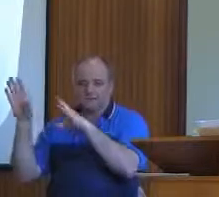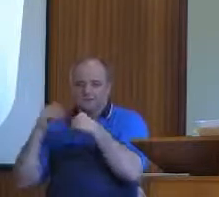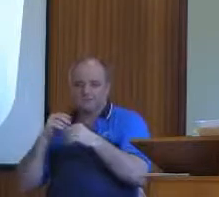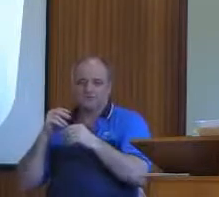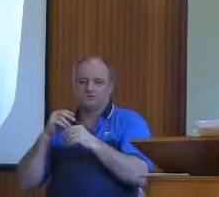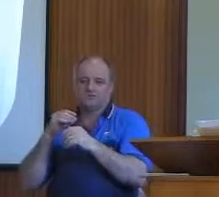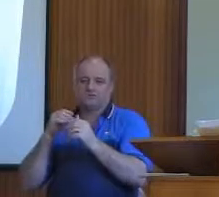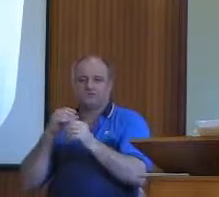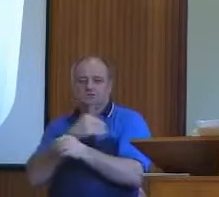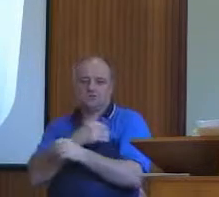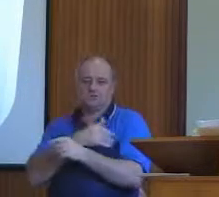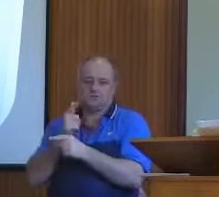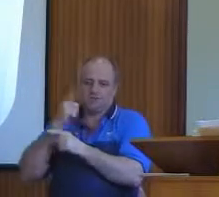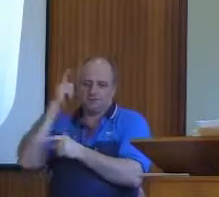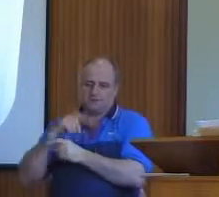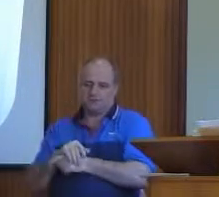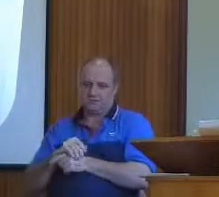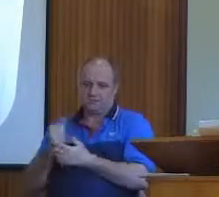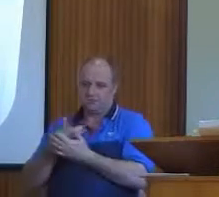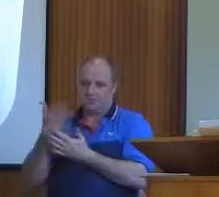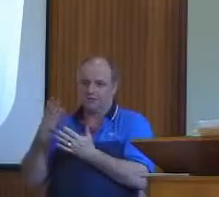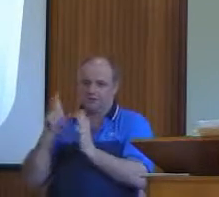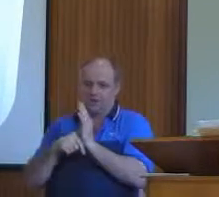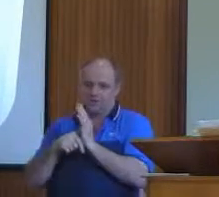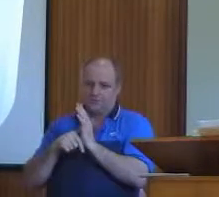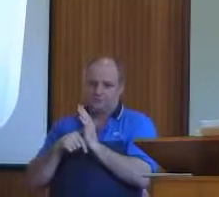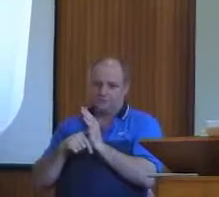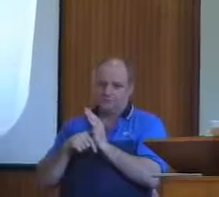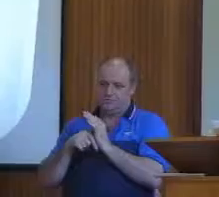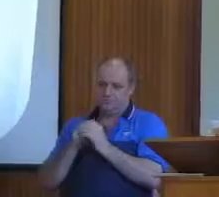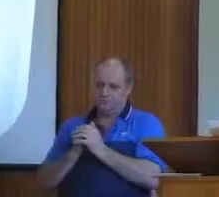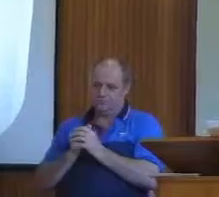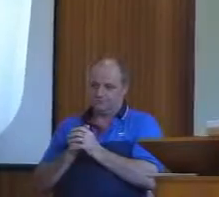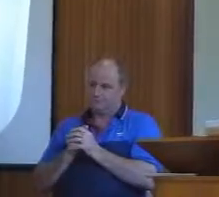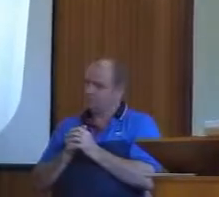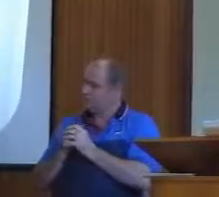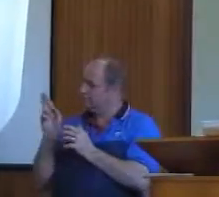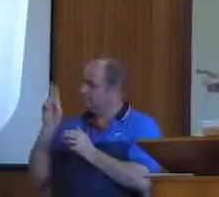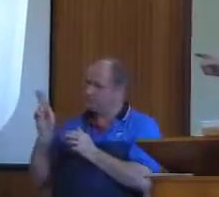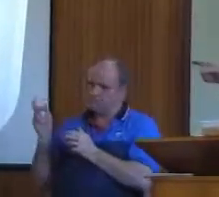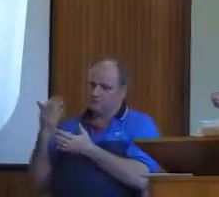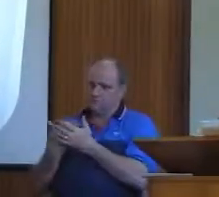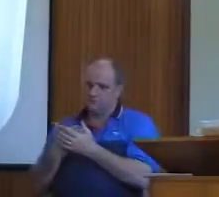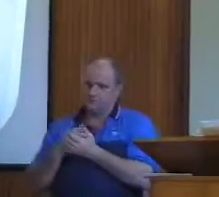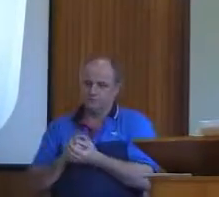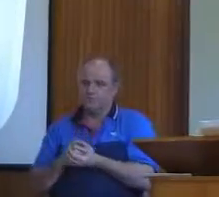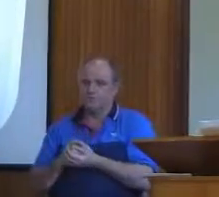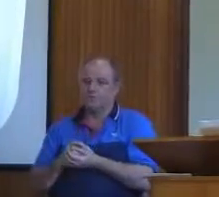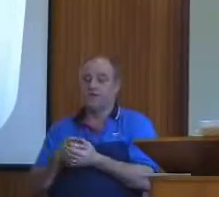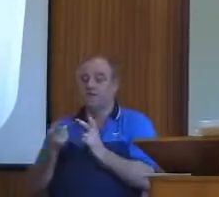And there's a number of verses for anybody that wishes to follow that up. If you want a copy of that, well, I'll give you one